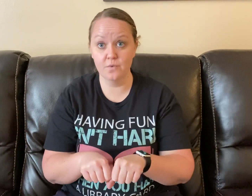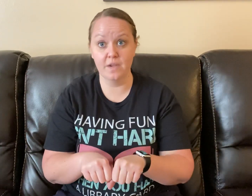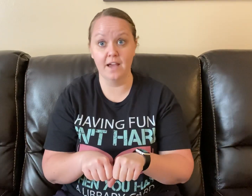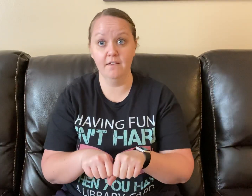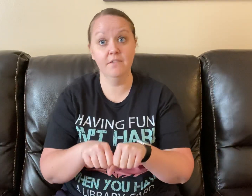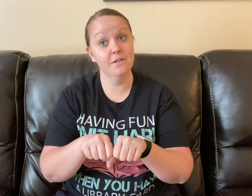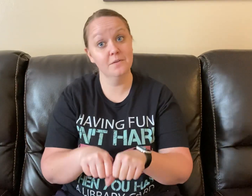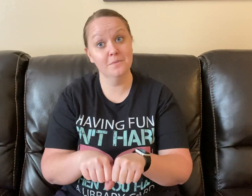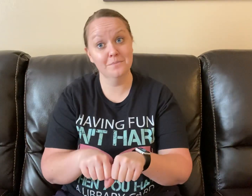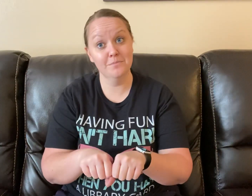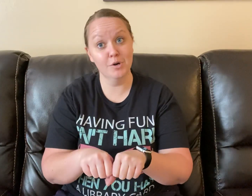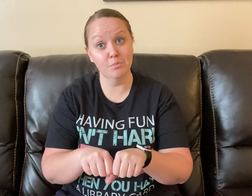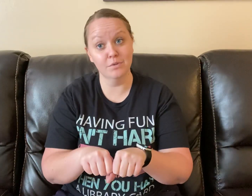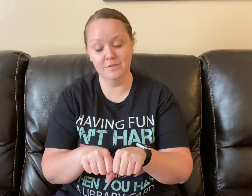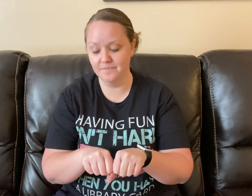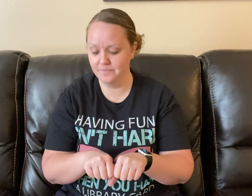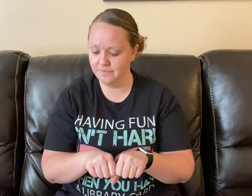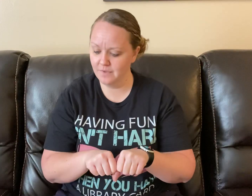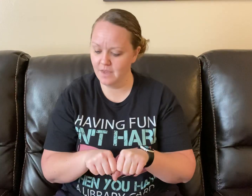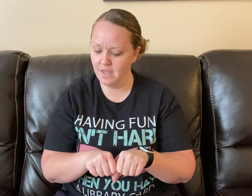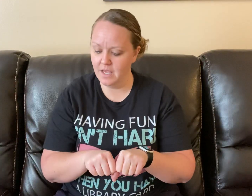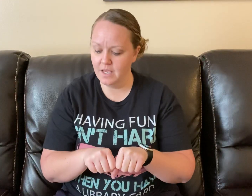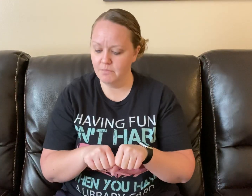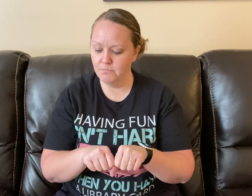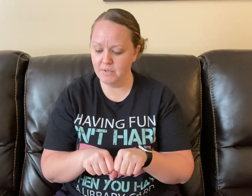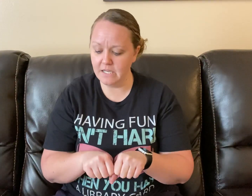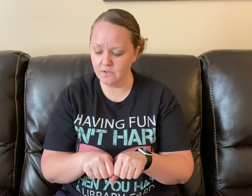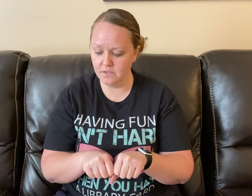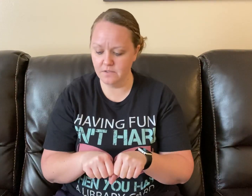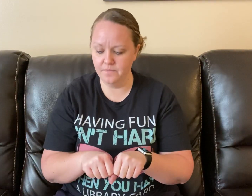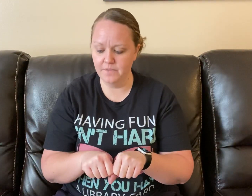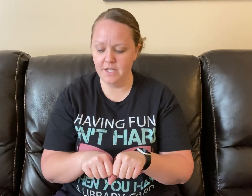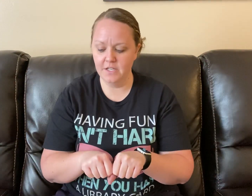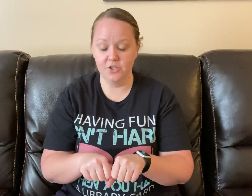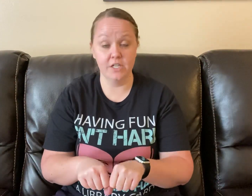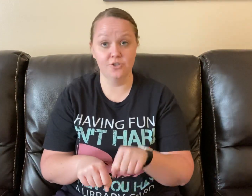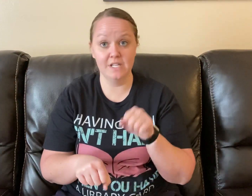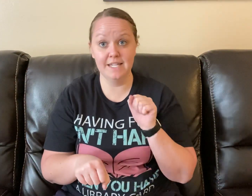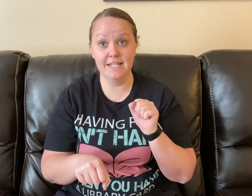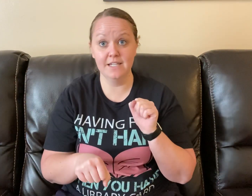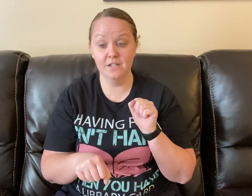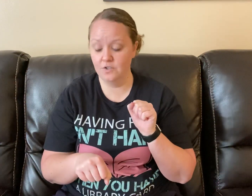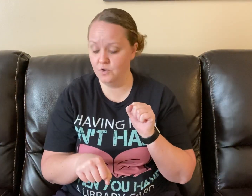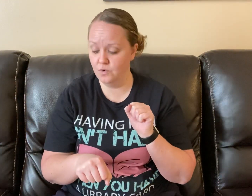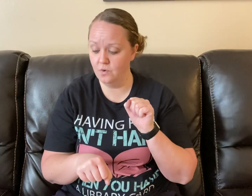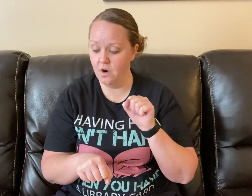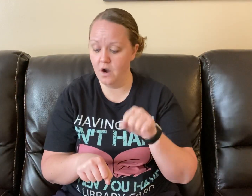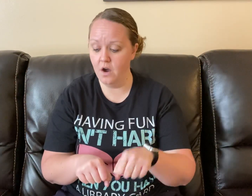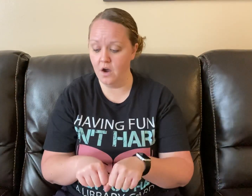we have purple. Beetle. Change E to aw.